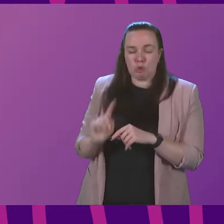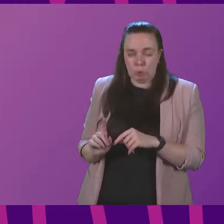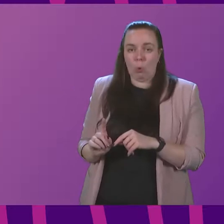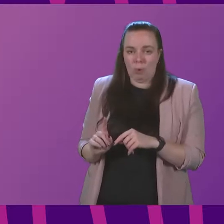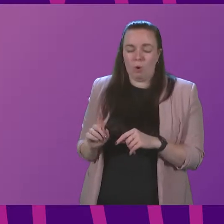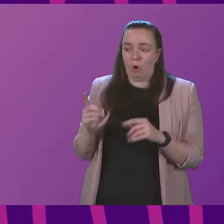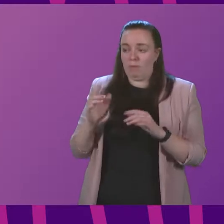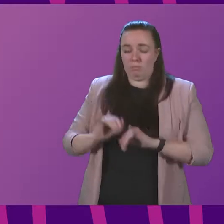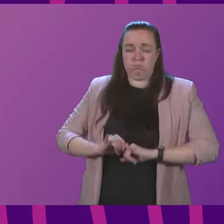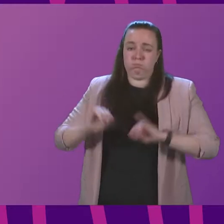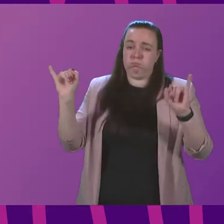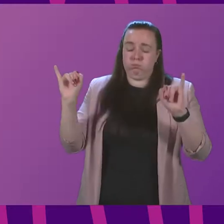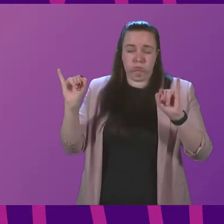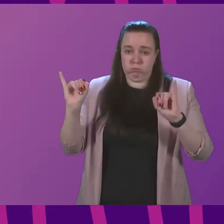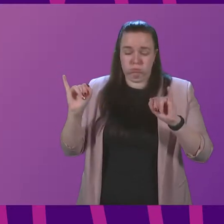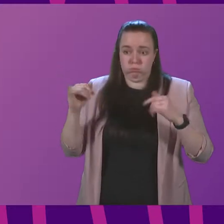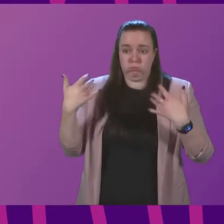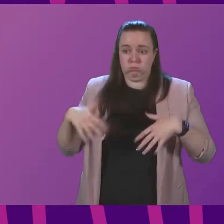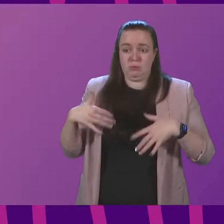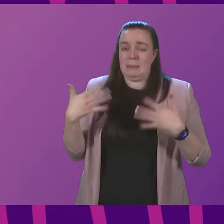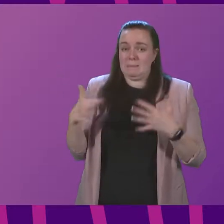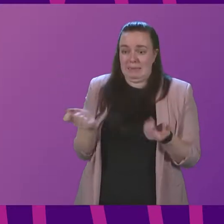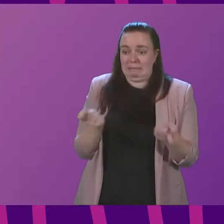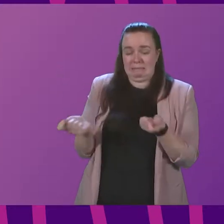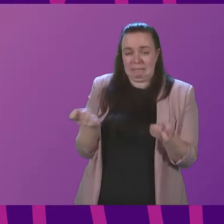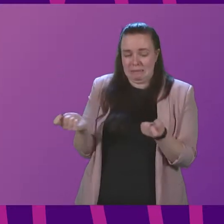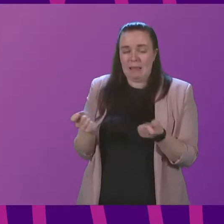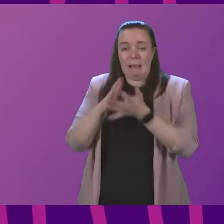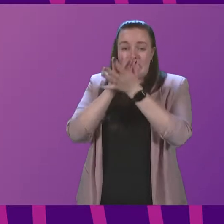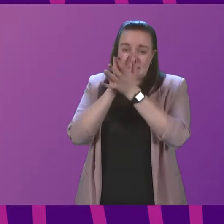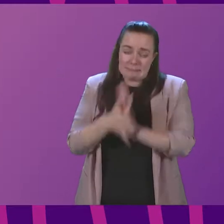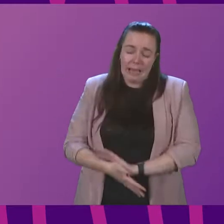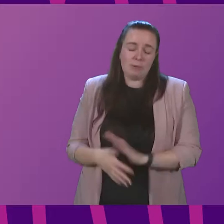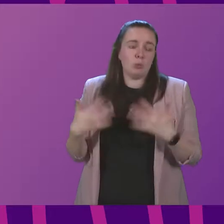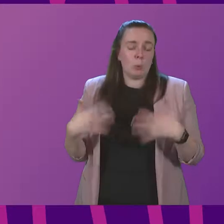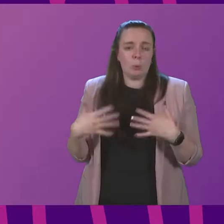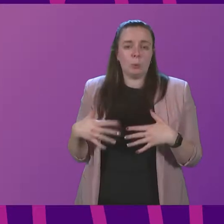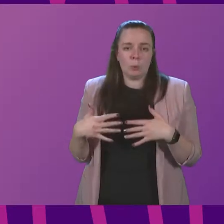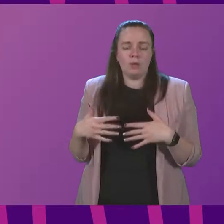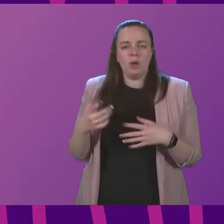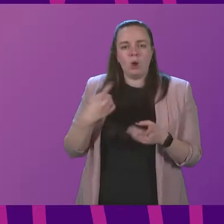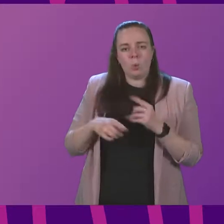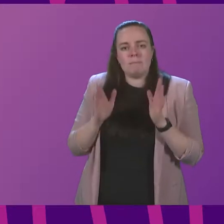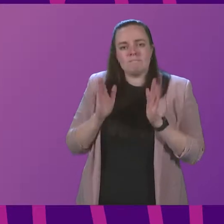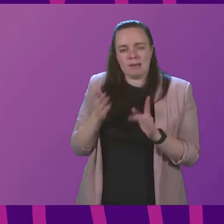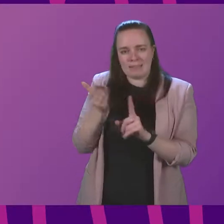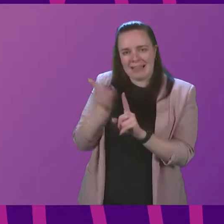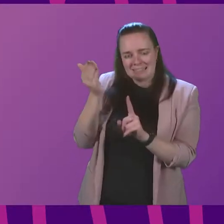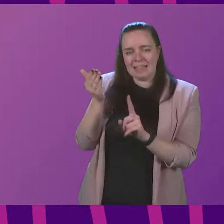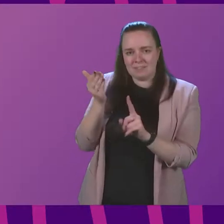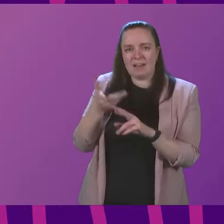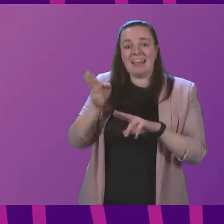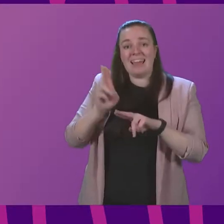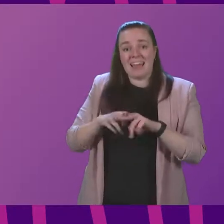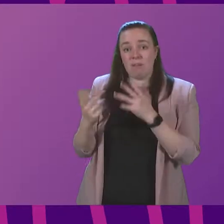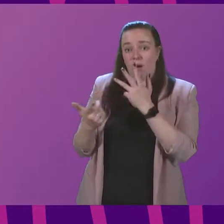greatest ferocity with which we have had to wrestle. The damage has been significant and we need to identify if